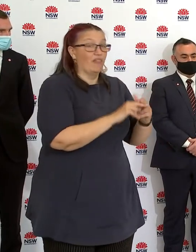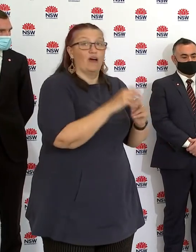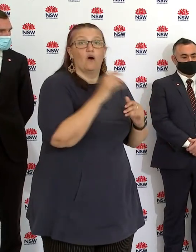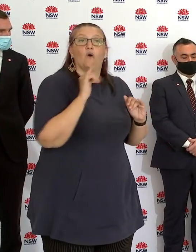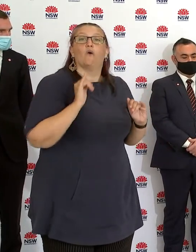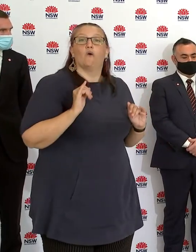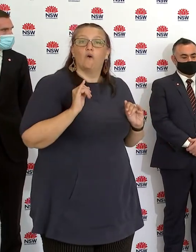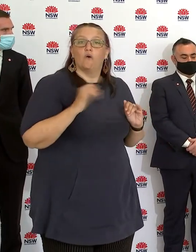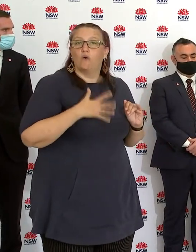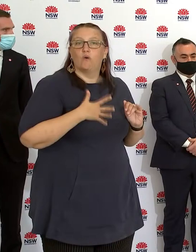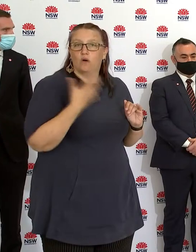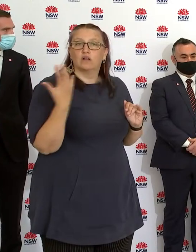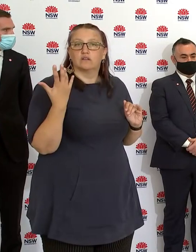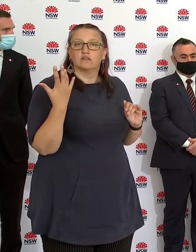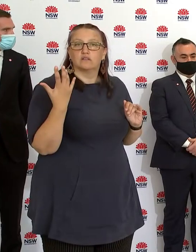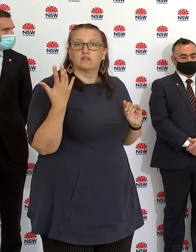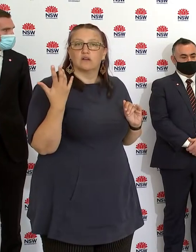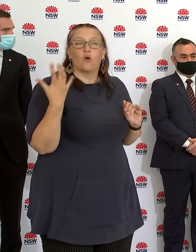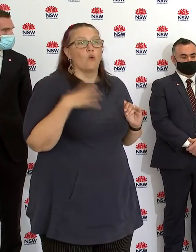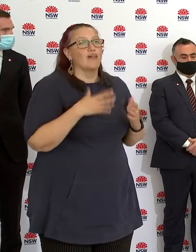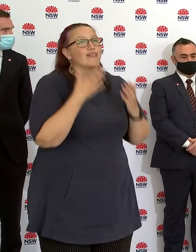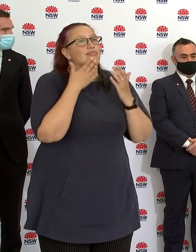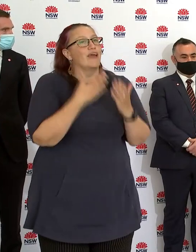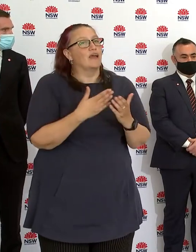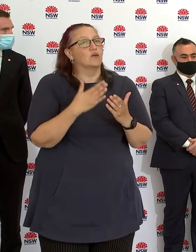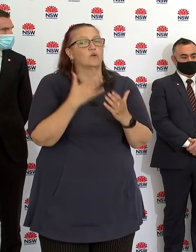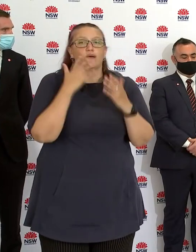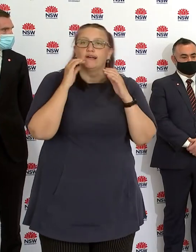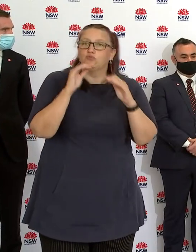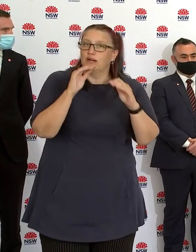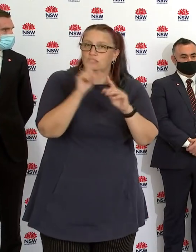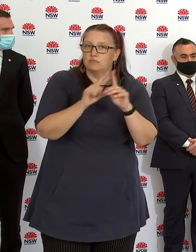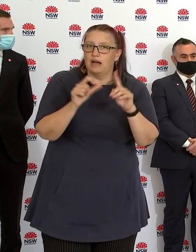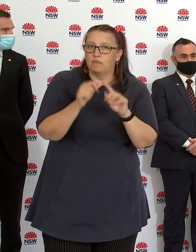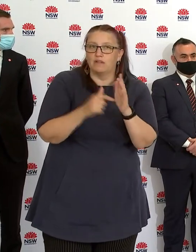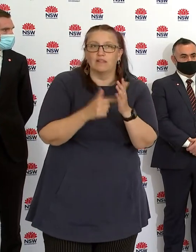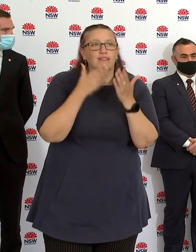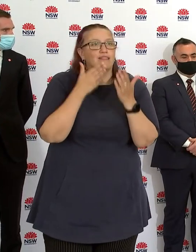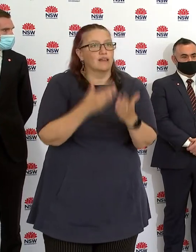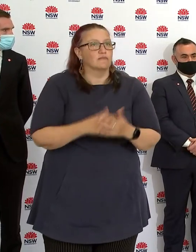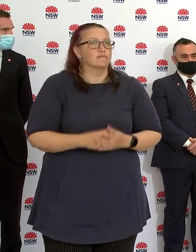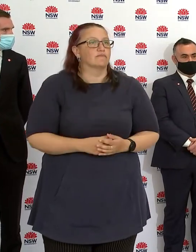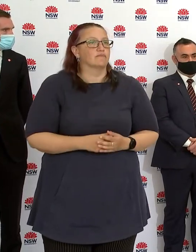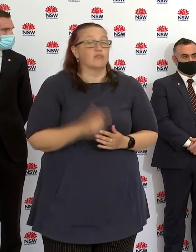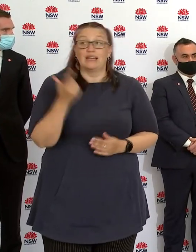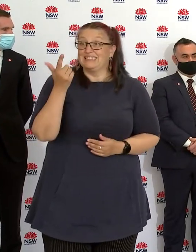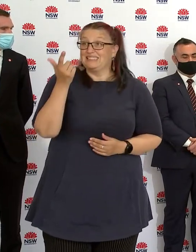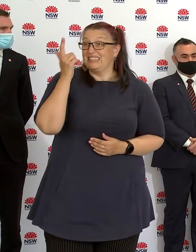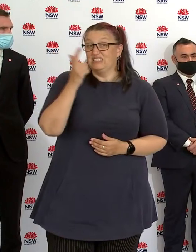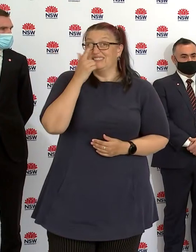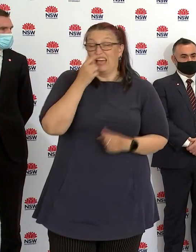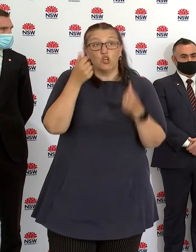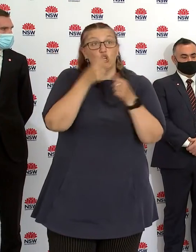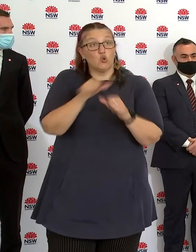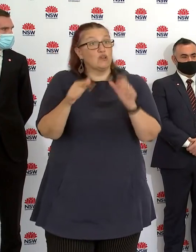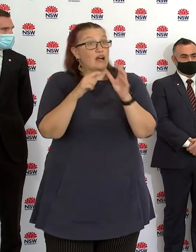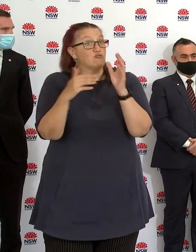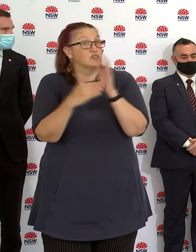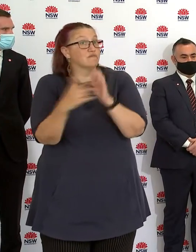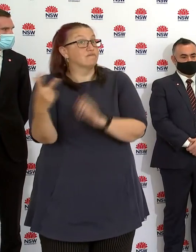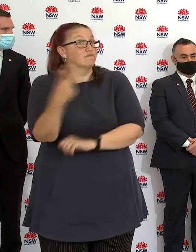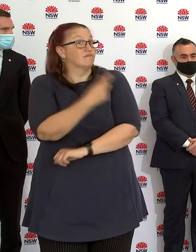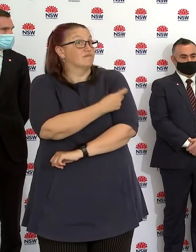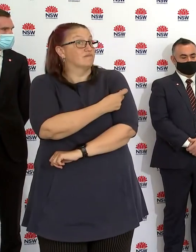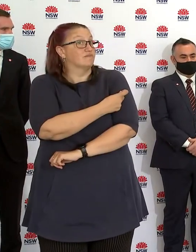South Wales health and education for working with that. Teachers, of course, can take now the AstraZeneca based on the health advice, because any